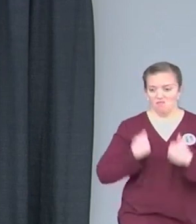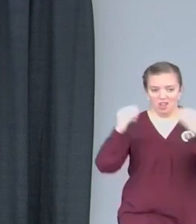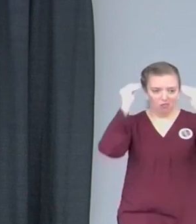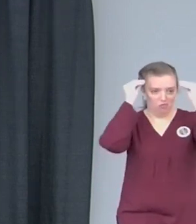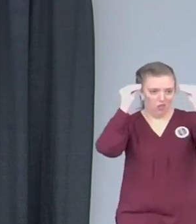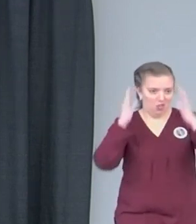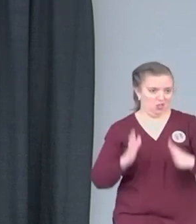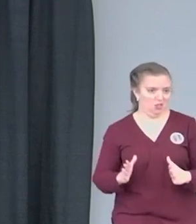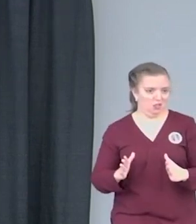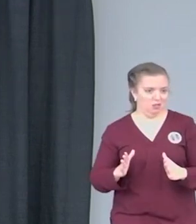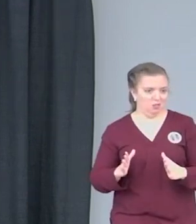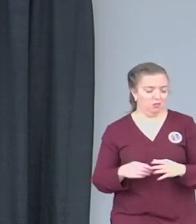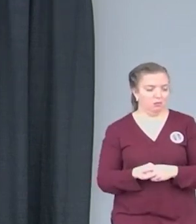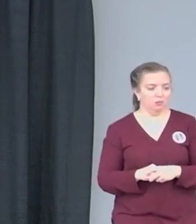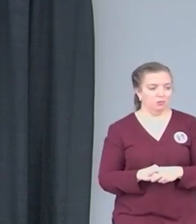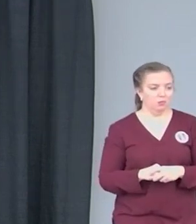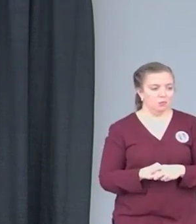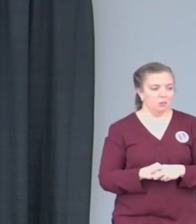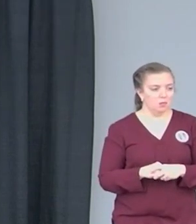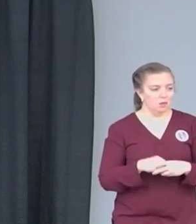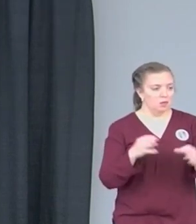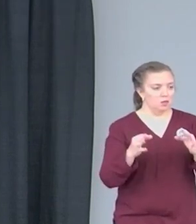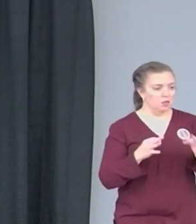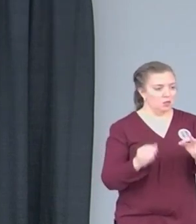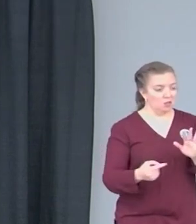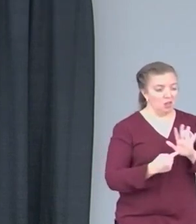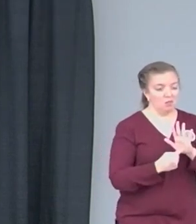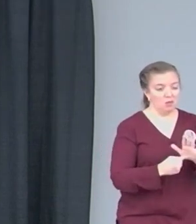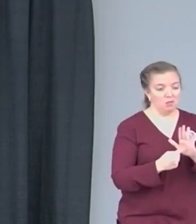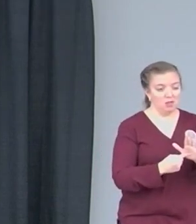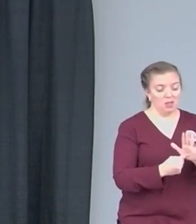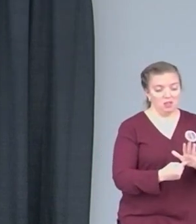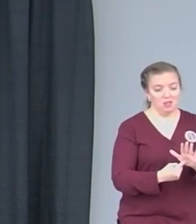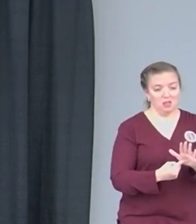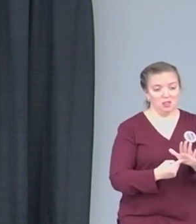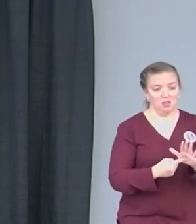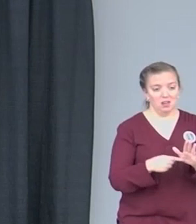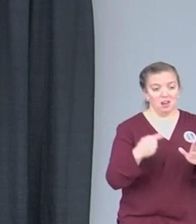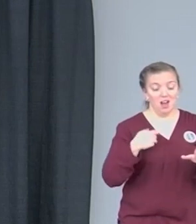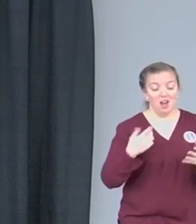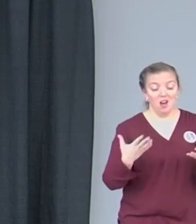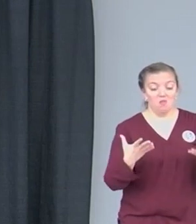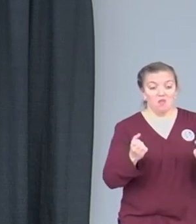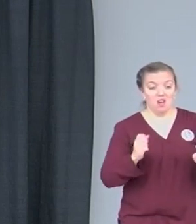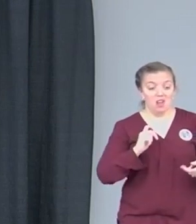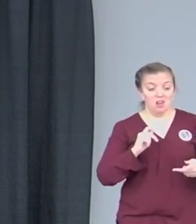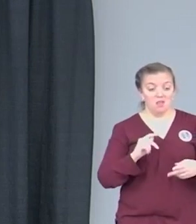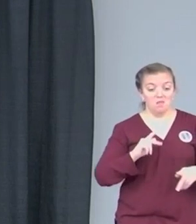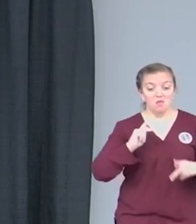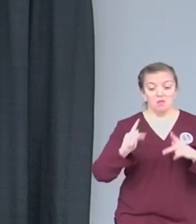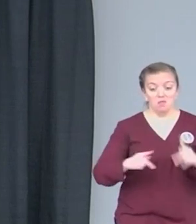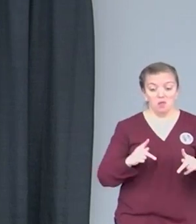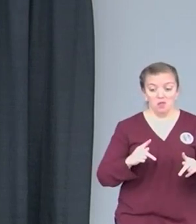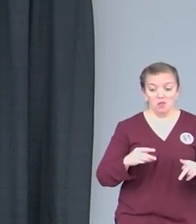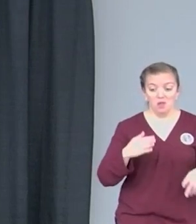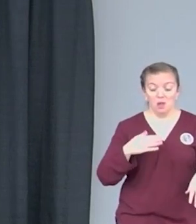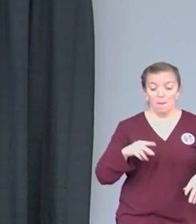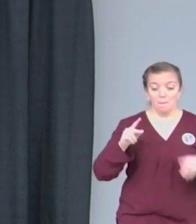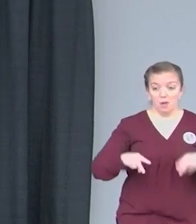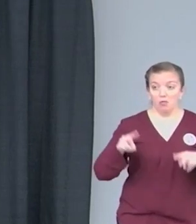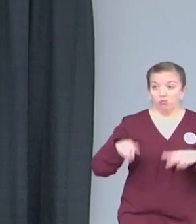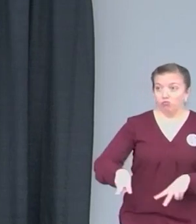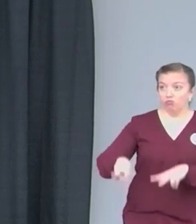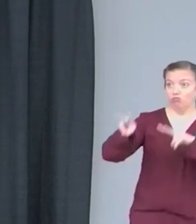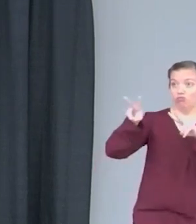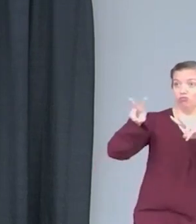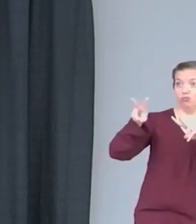talk about representation, I understood after a while that I was going to be that person that most people would be able to look at now and